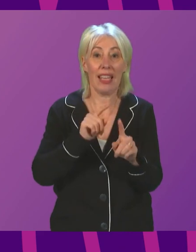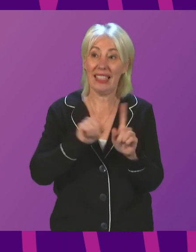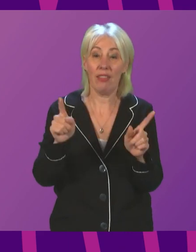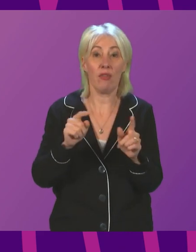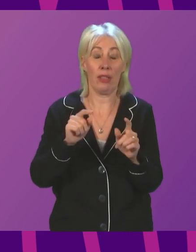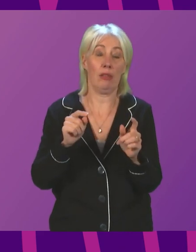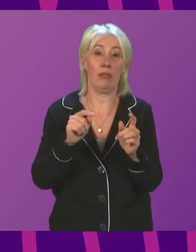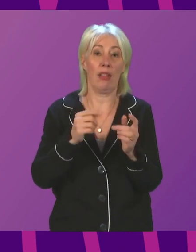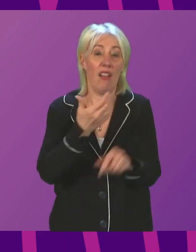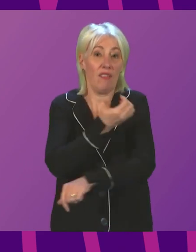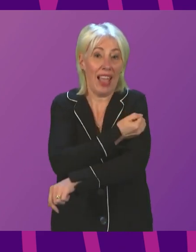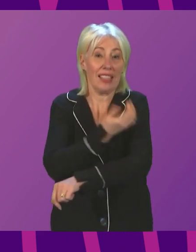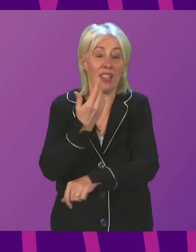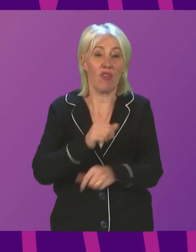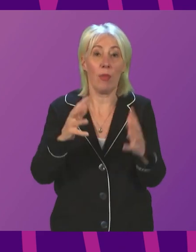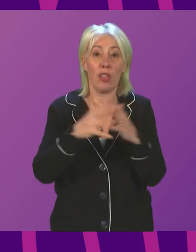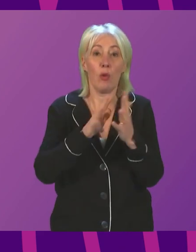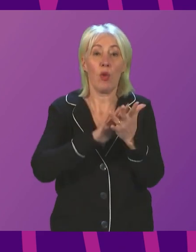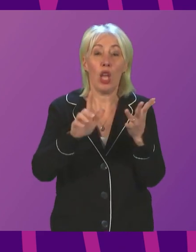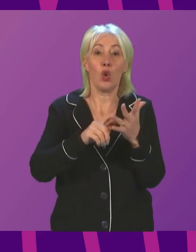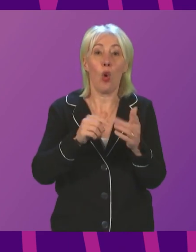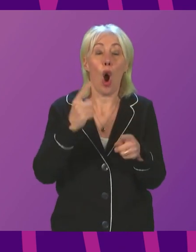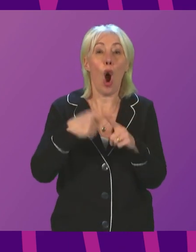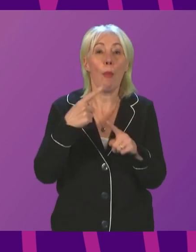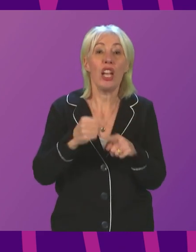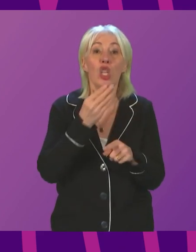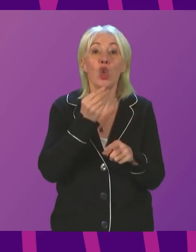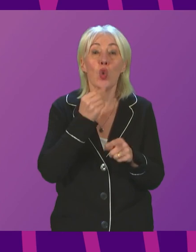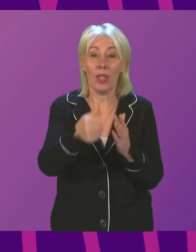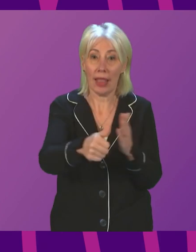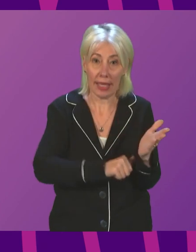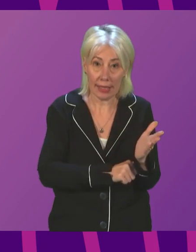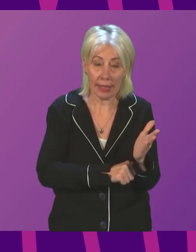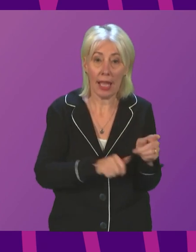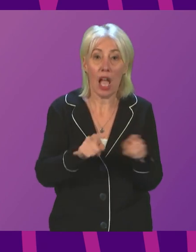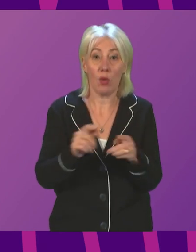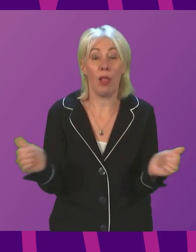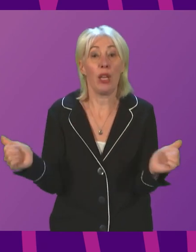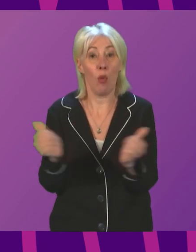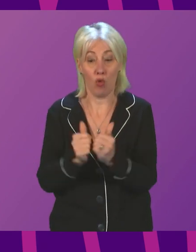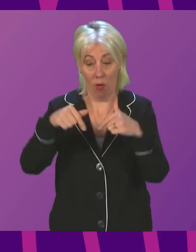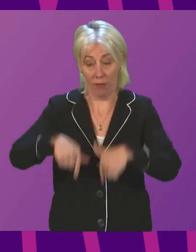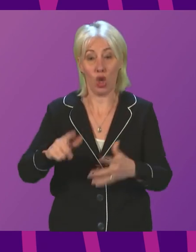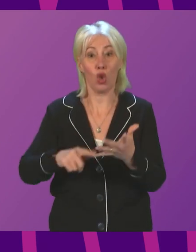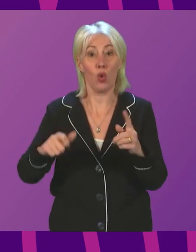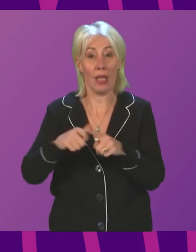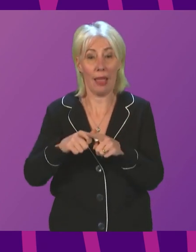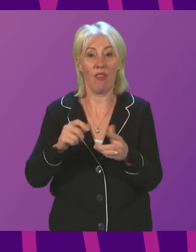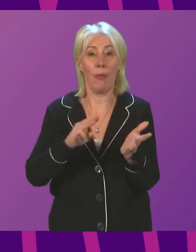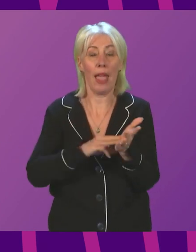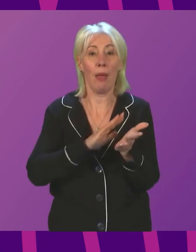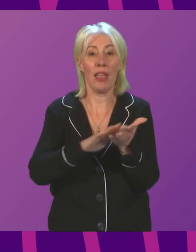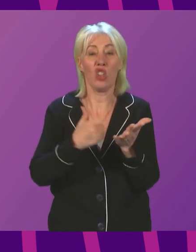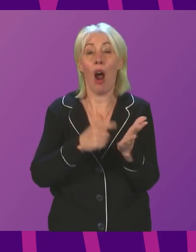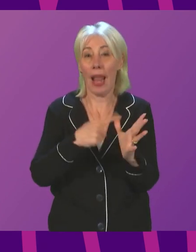on the World Health Organisation Emergency Use List as well as those approved in the United Kingdom by the MHRA.